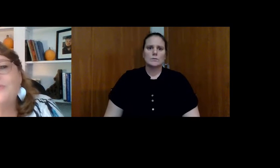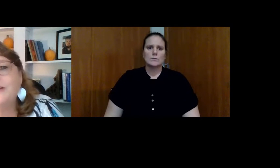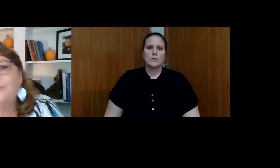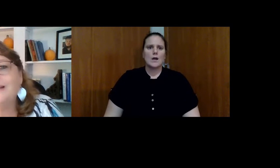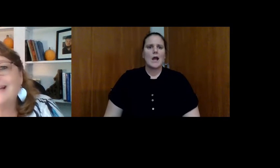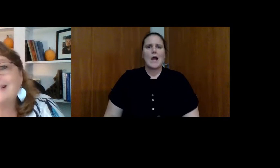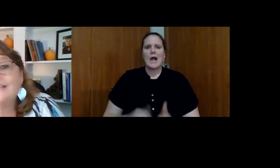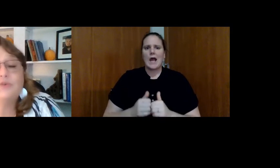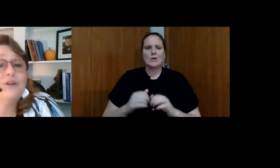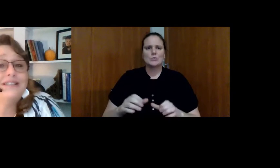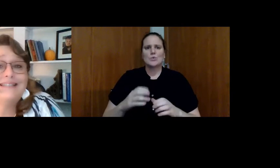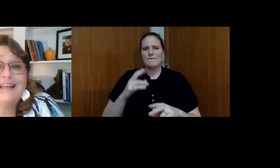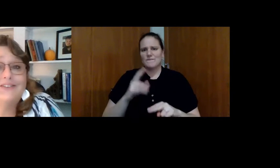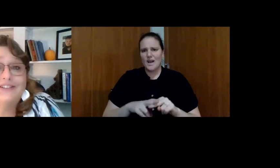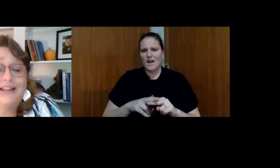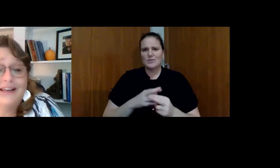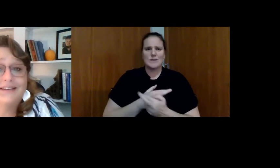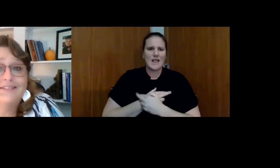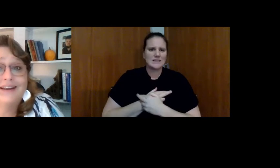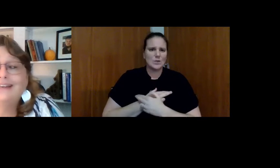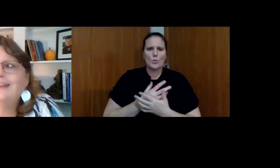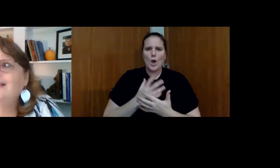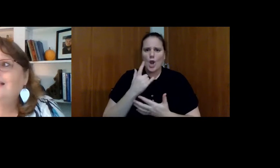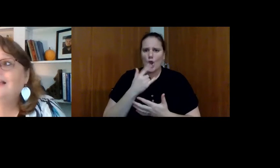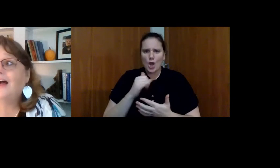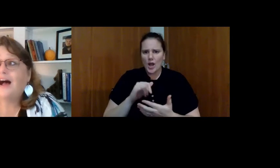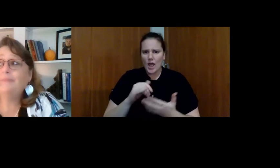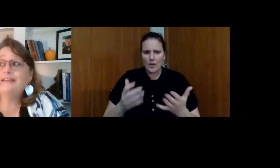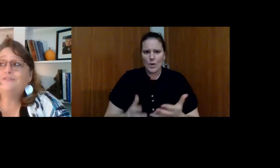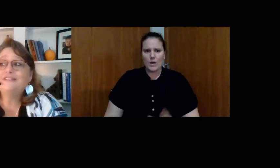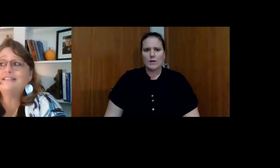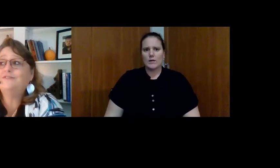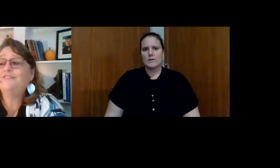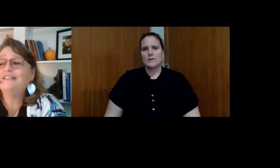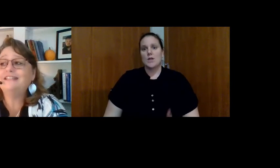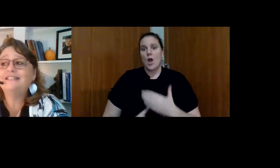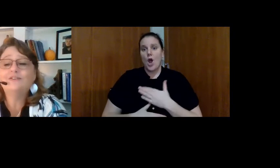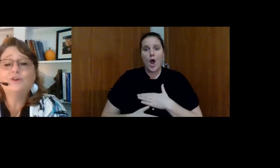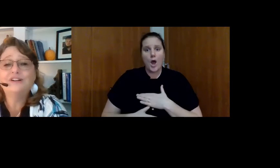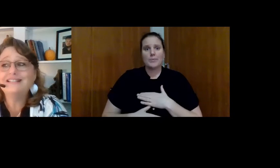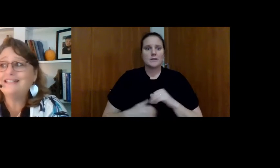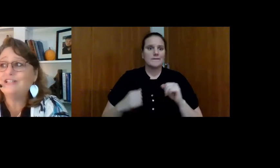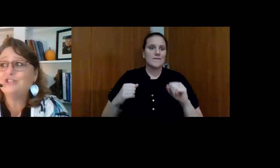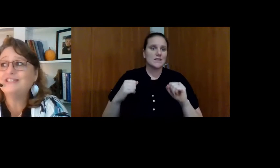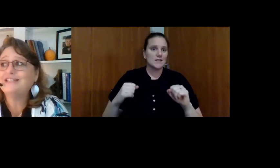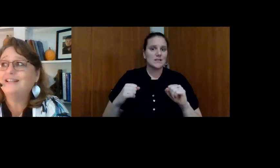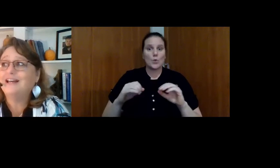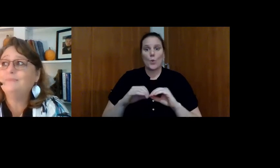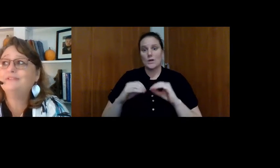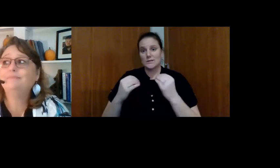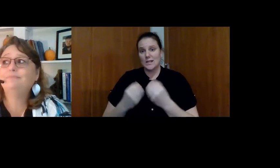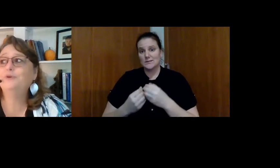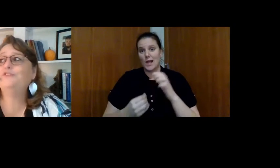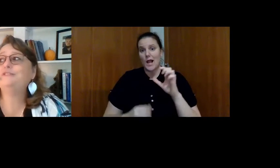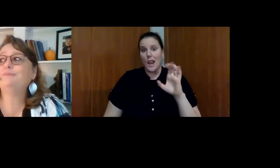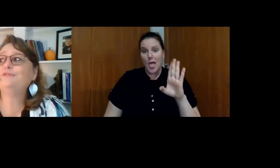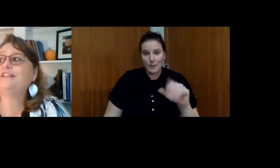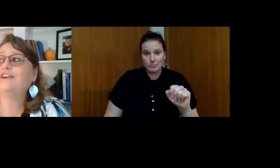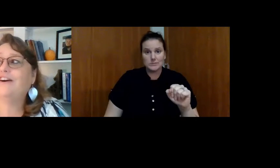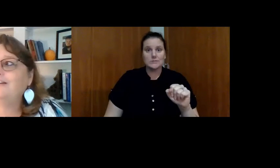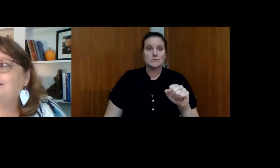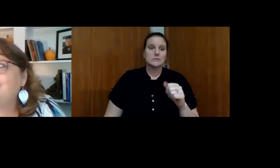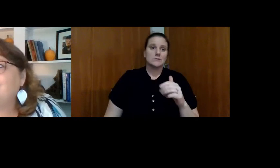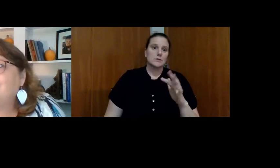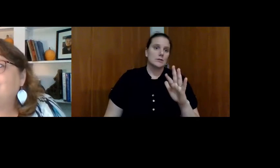do we do fun and relaxation? What does that look like? Right. Hobbies, physical fitness, organizations, clubs, movies,